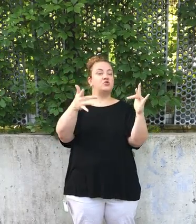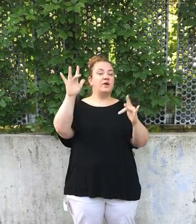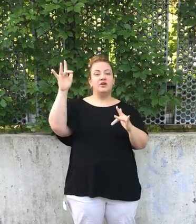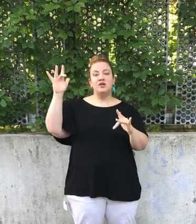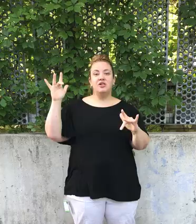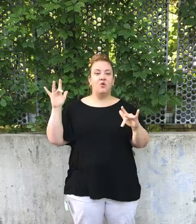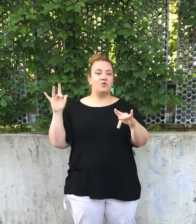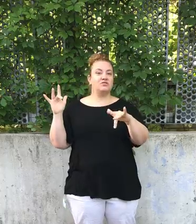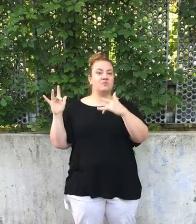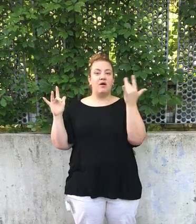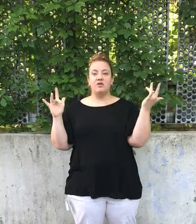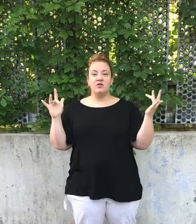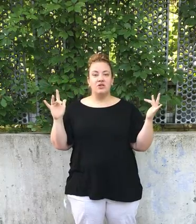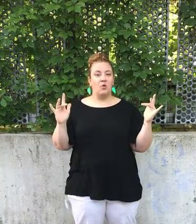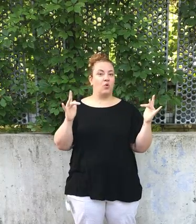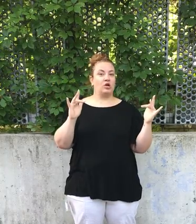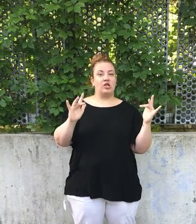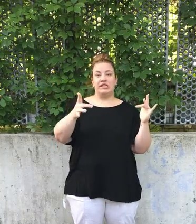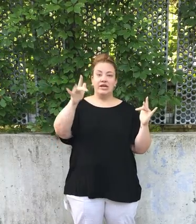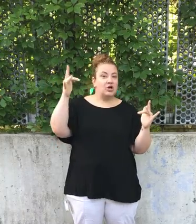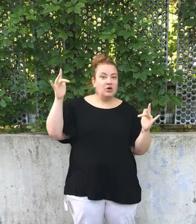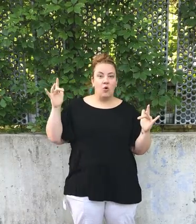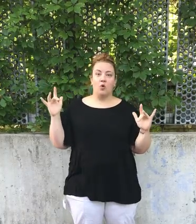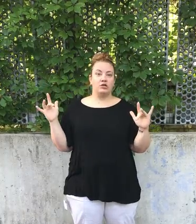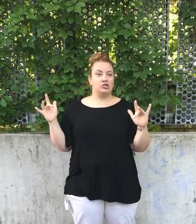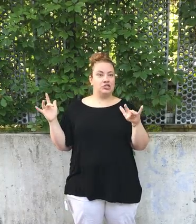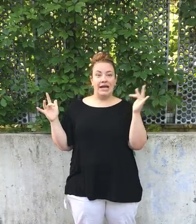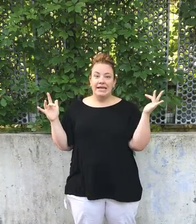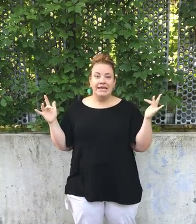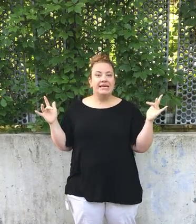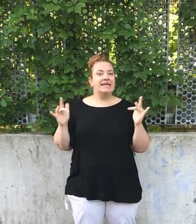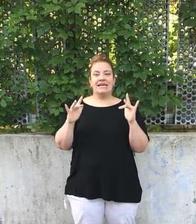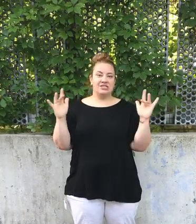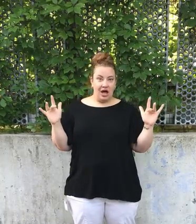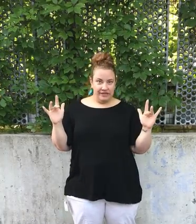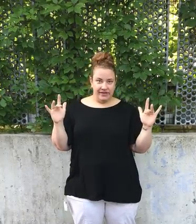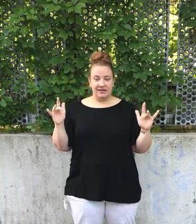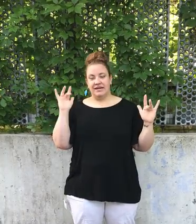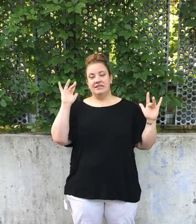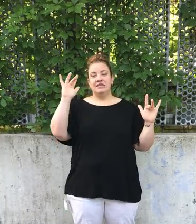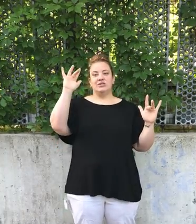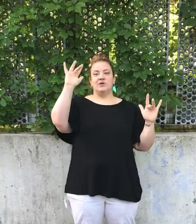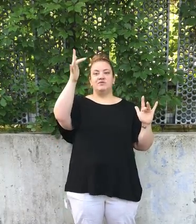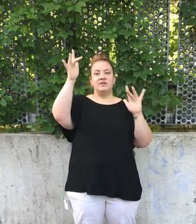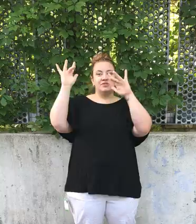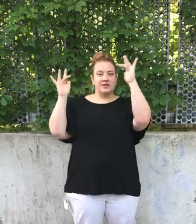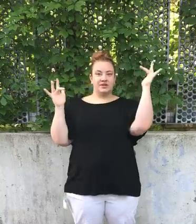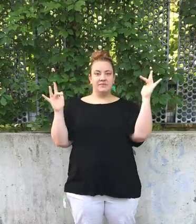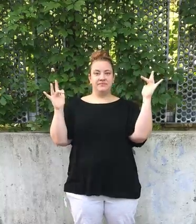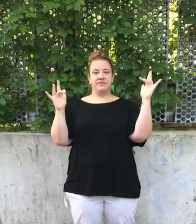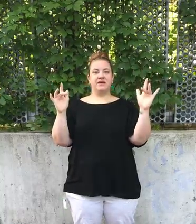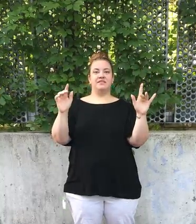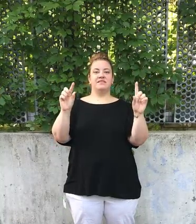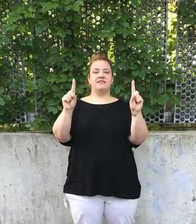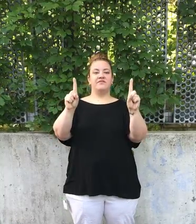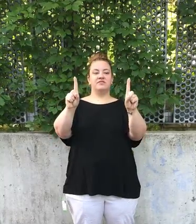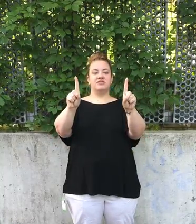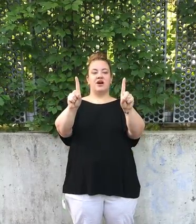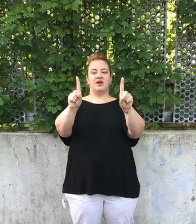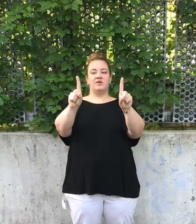twinkle or sparkle or glitter or shiny. It's all of it. Alright, so we have twinkle twinkle and then the sign for star you